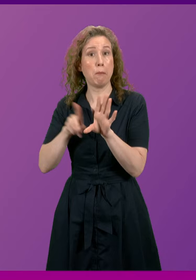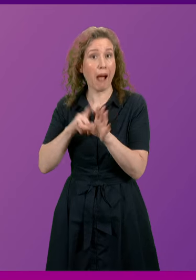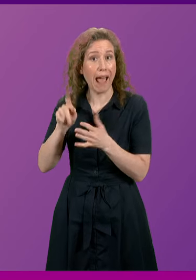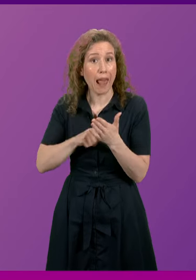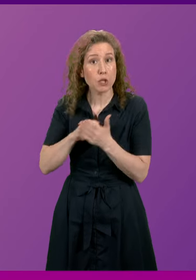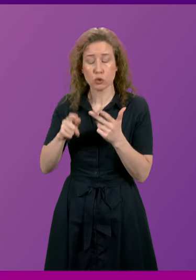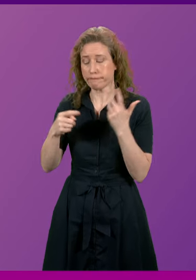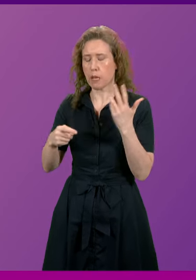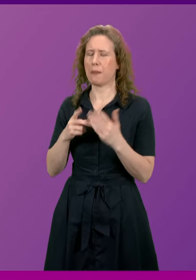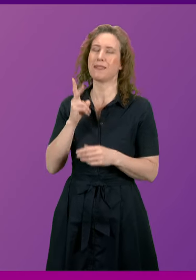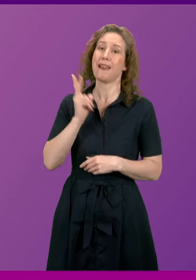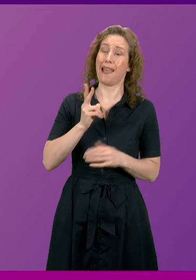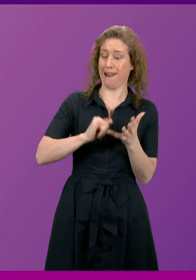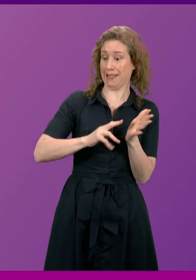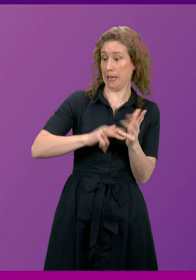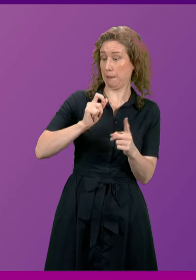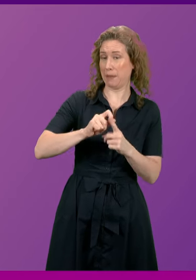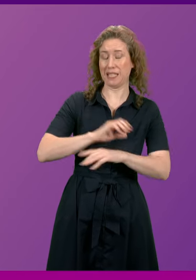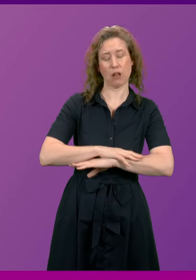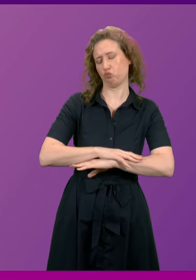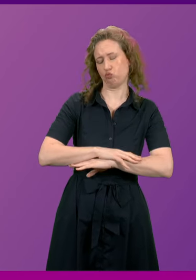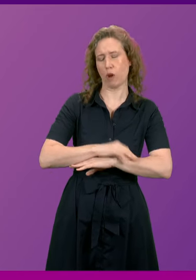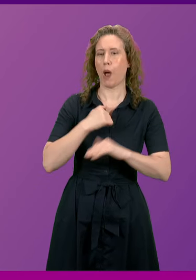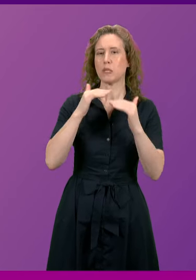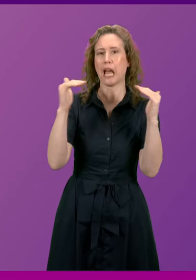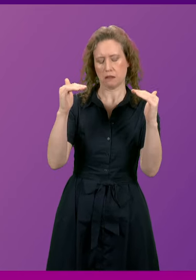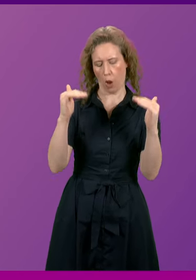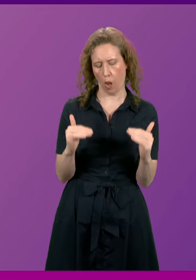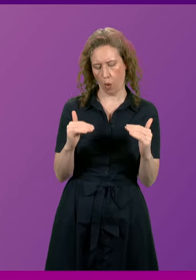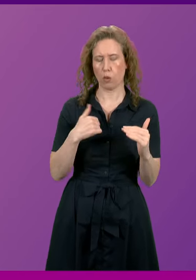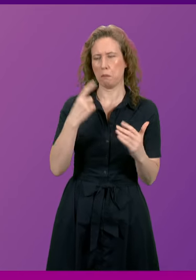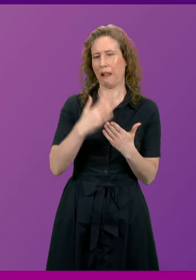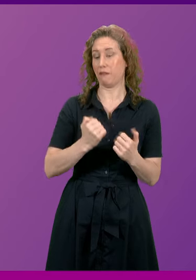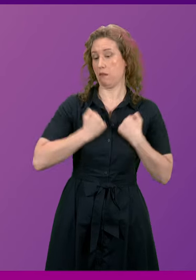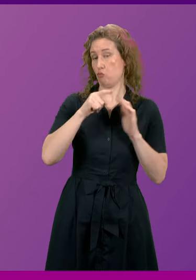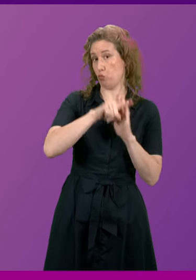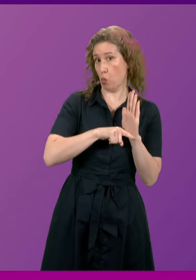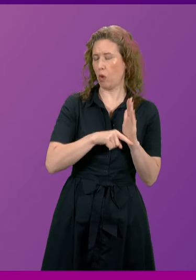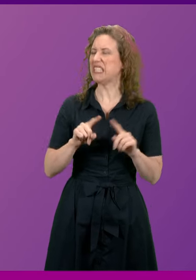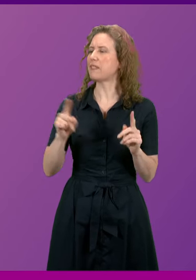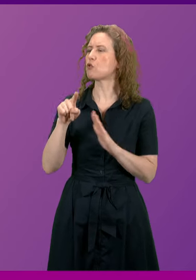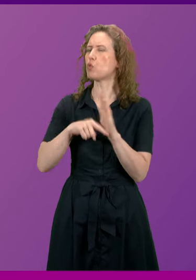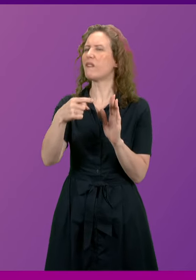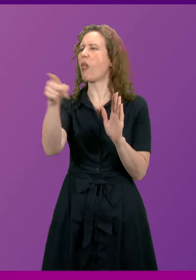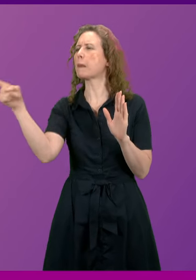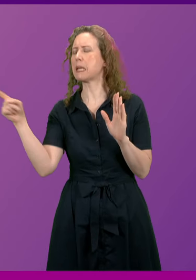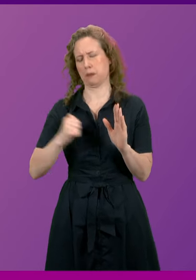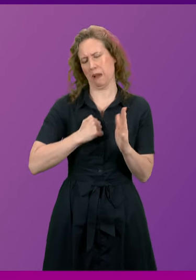by-election. But yet again, the SNP holds Scotland to a lower standard and believe it's one rule for them and another rule for everyone